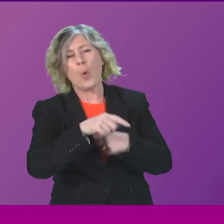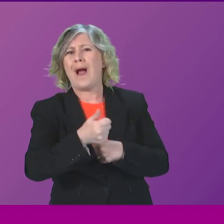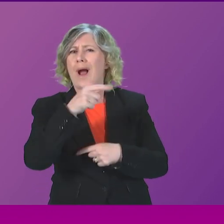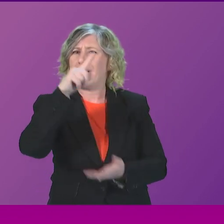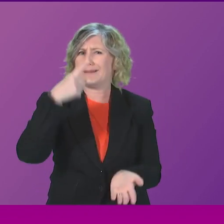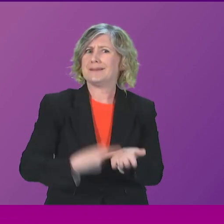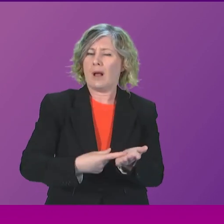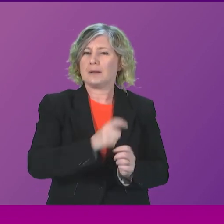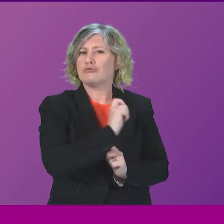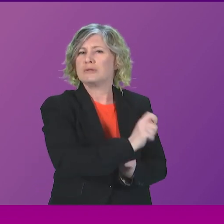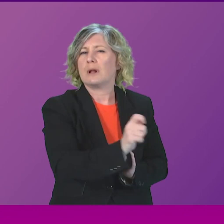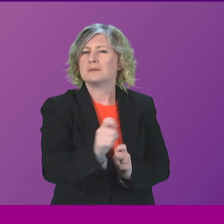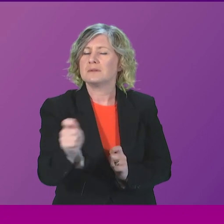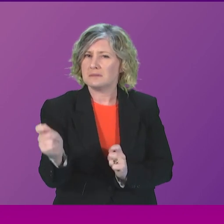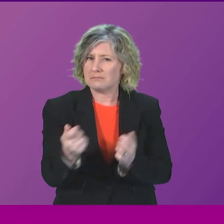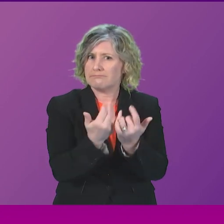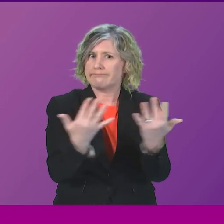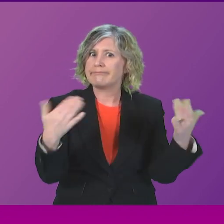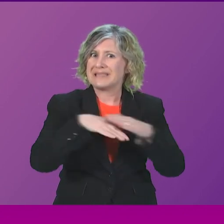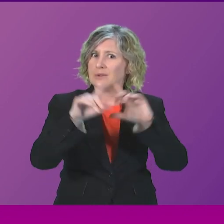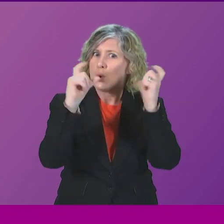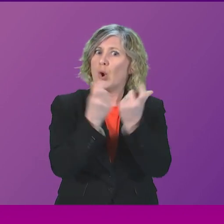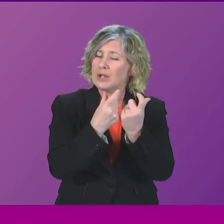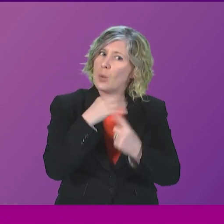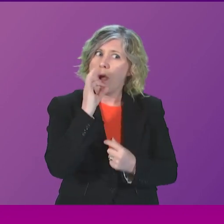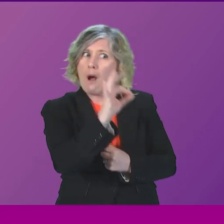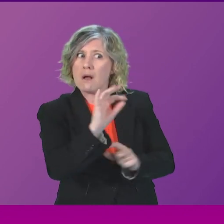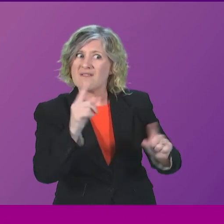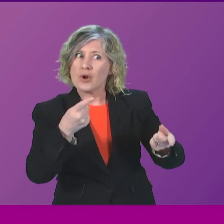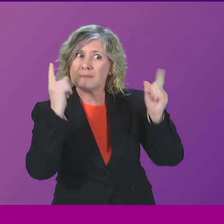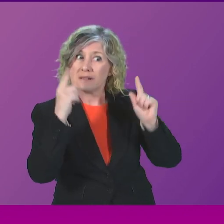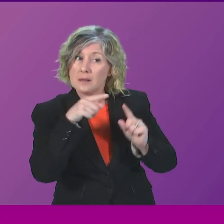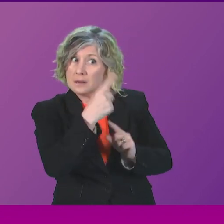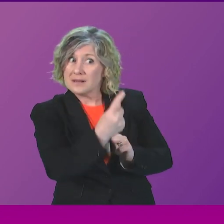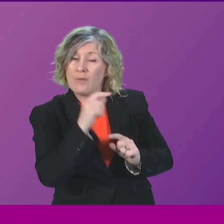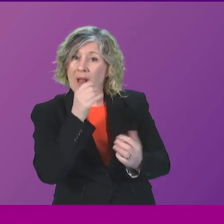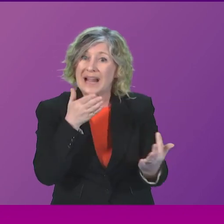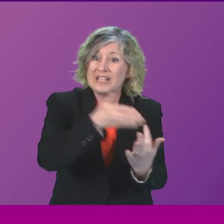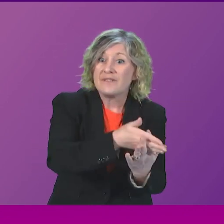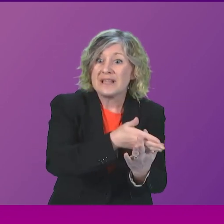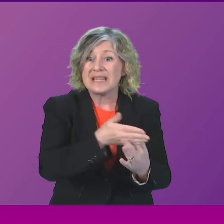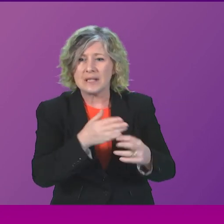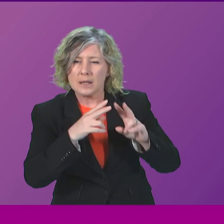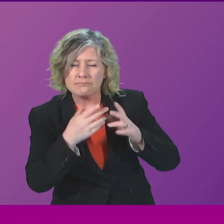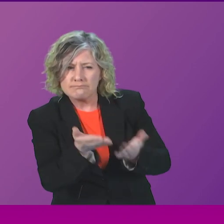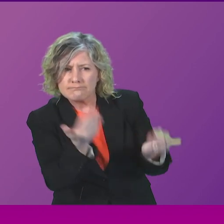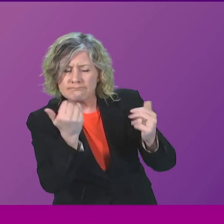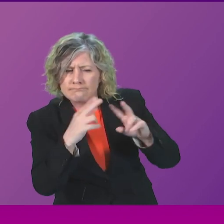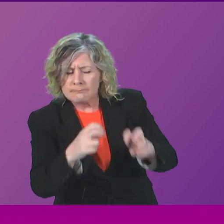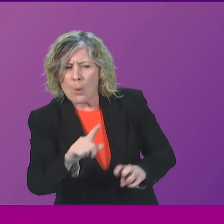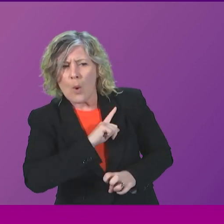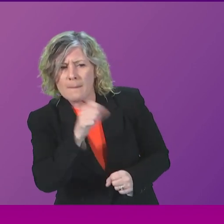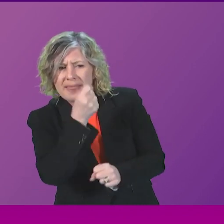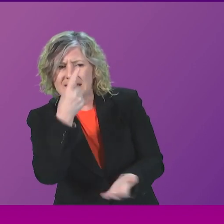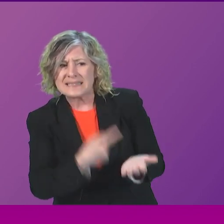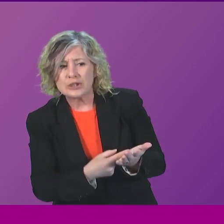redundancies. So can I ask the First Minister, will he personally intervene and encourage more scrutiny of that decision? And will he meet